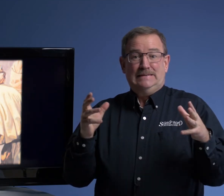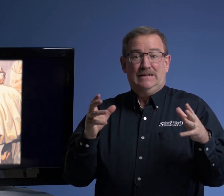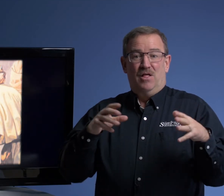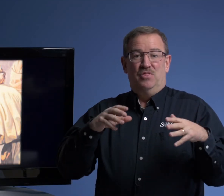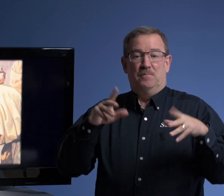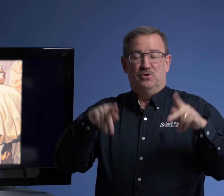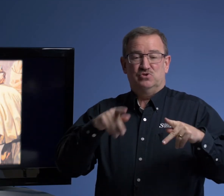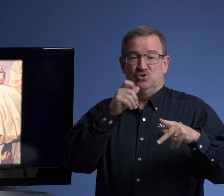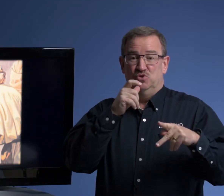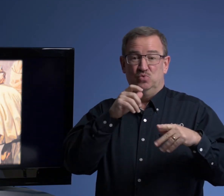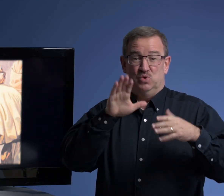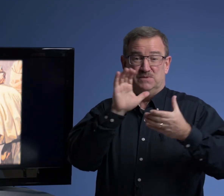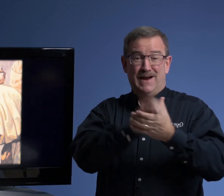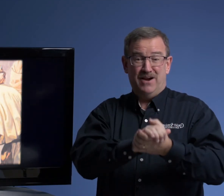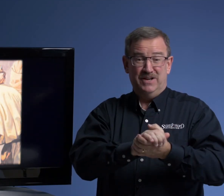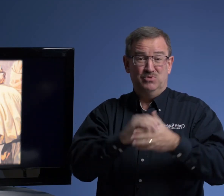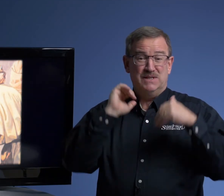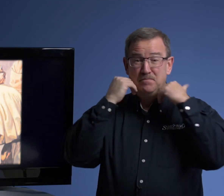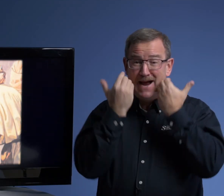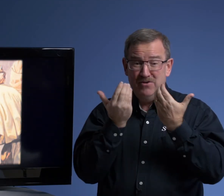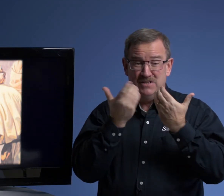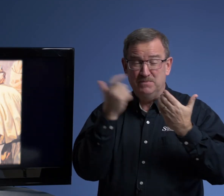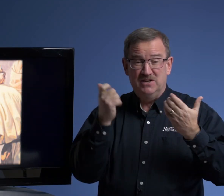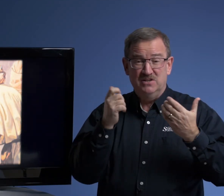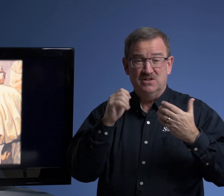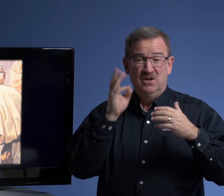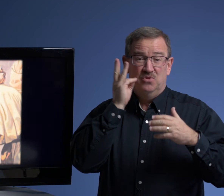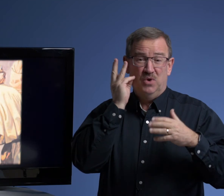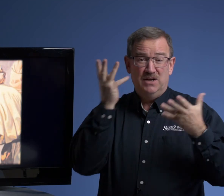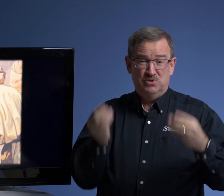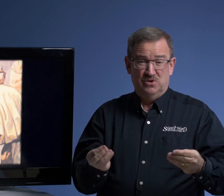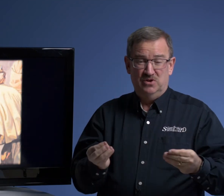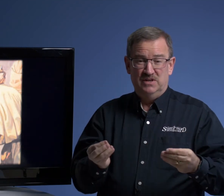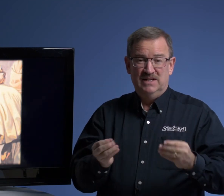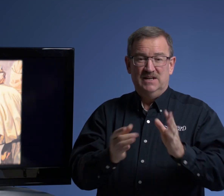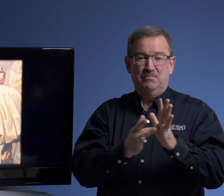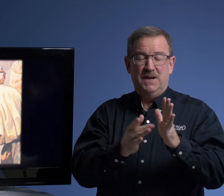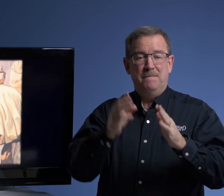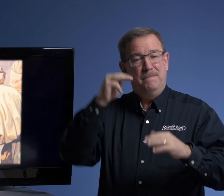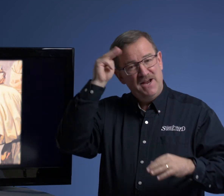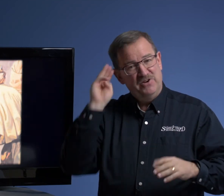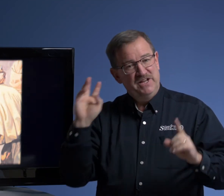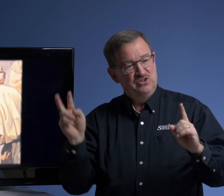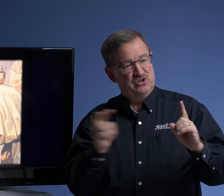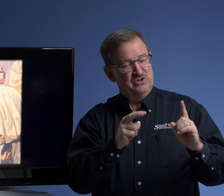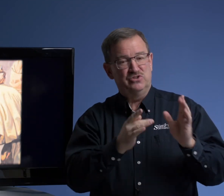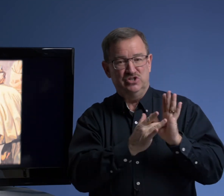The person who was married was embarrassed because the wine was gone, but Mary turned to